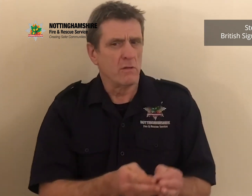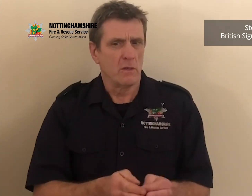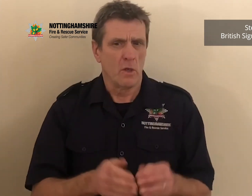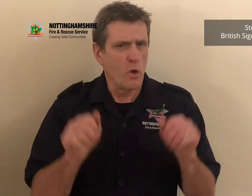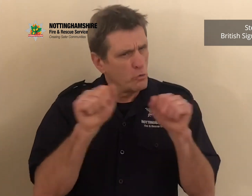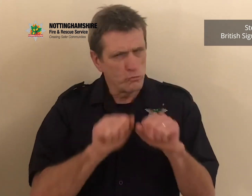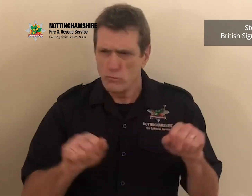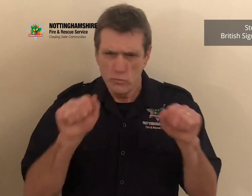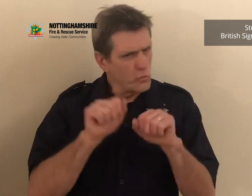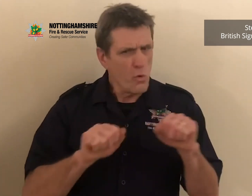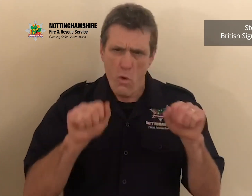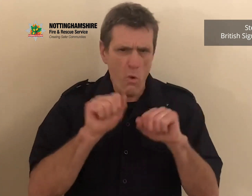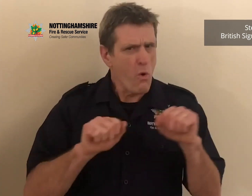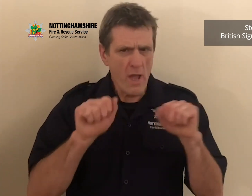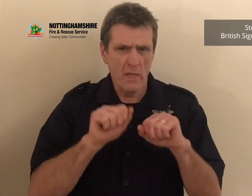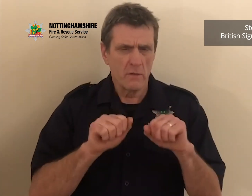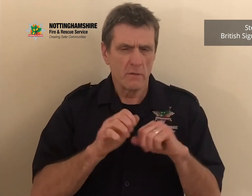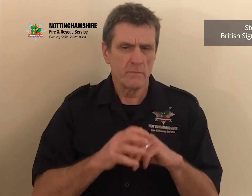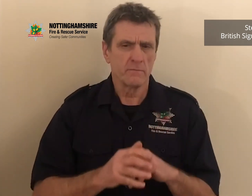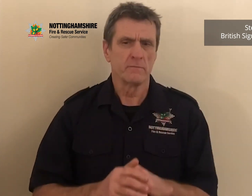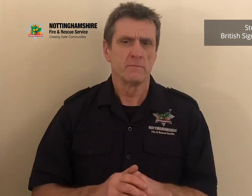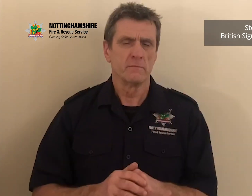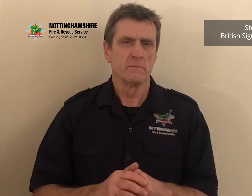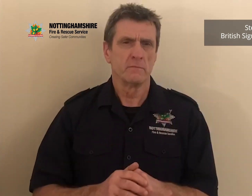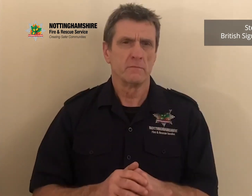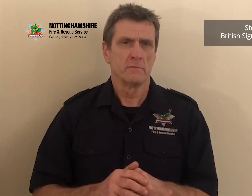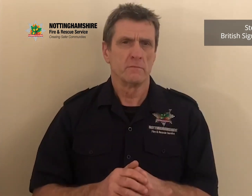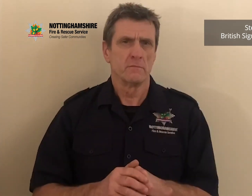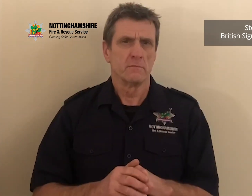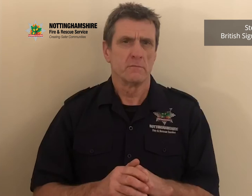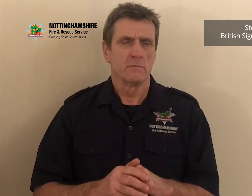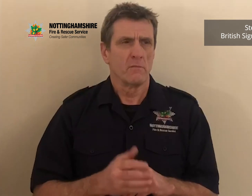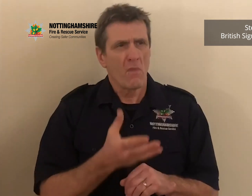yourself, family and communities safe.